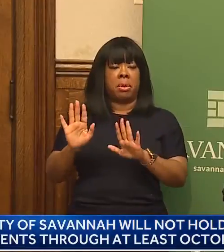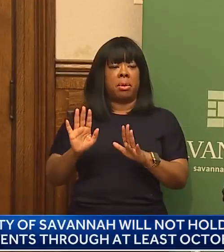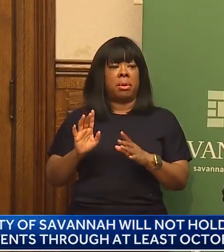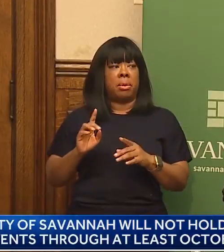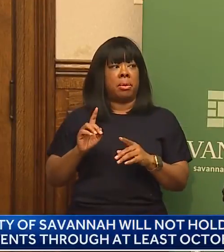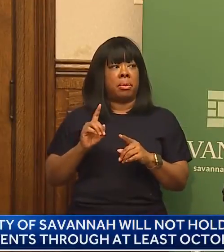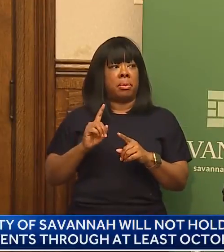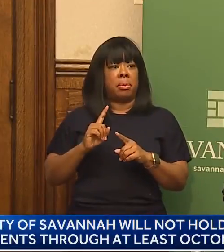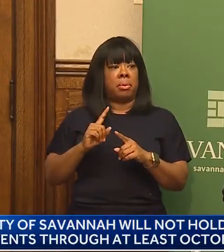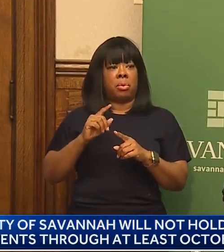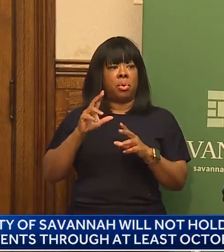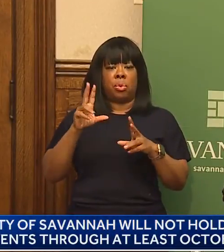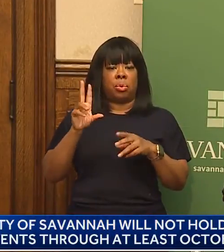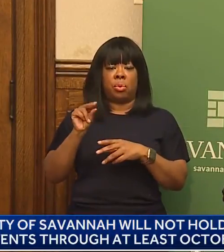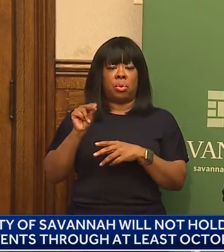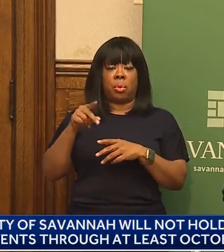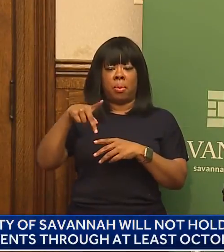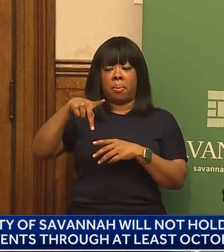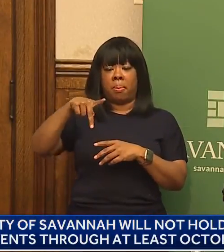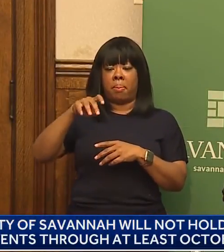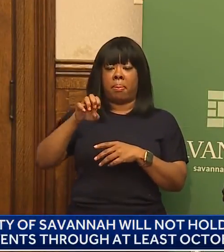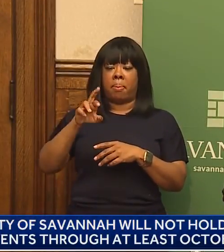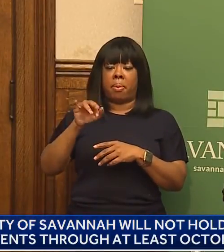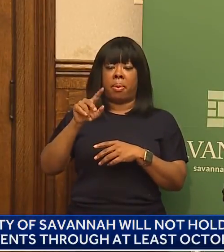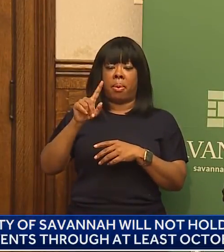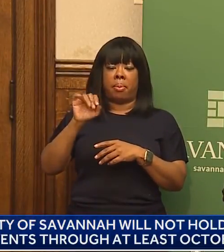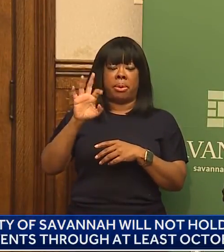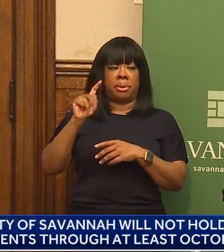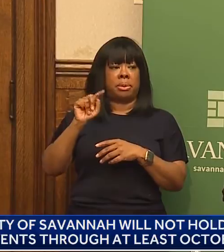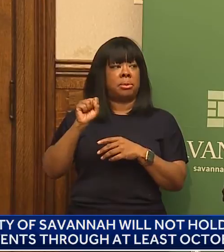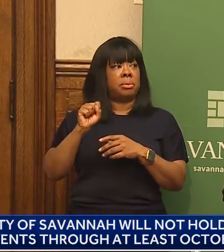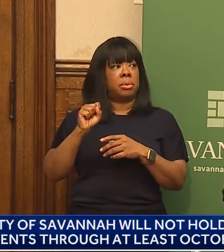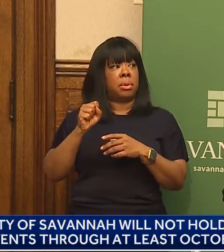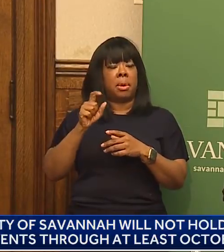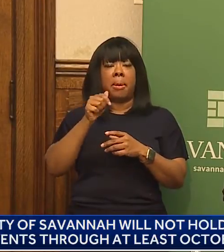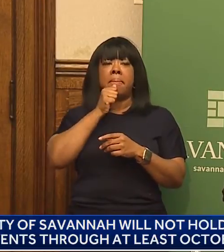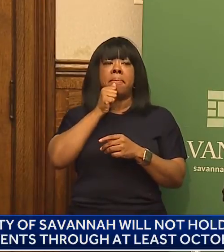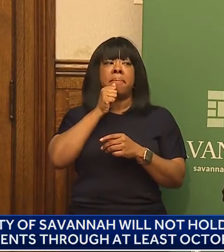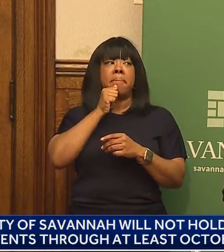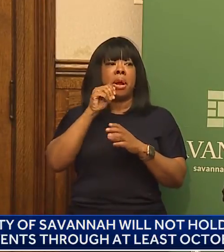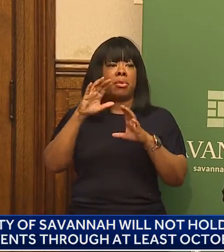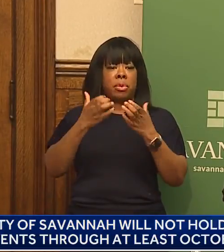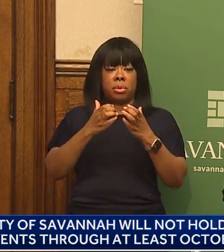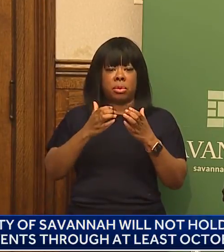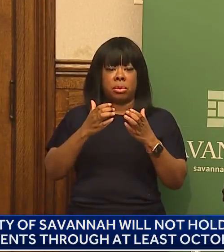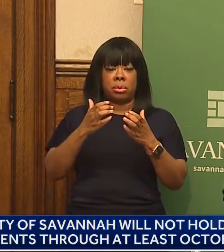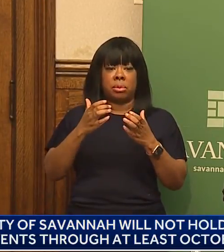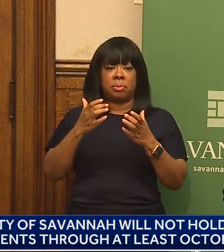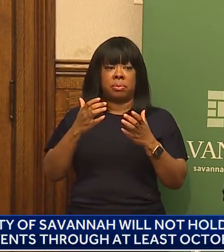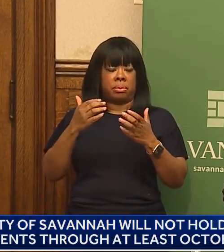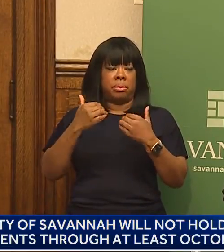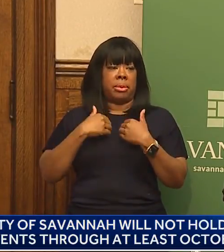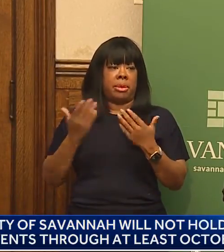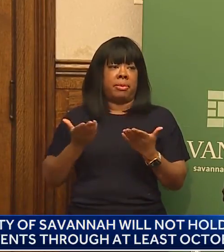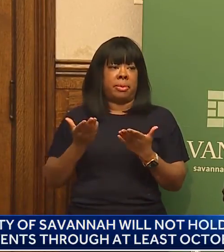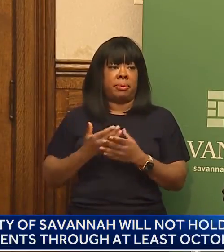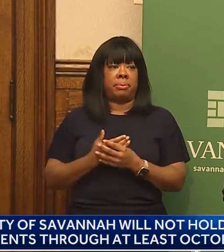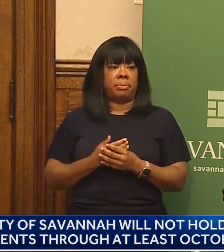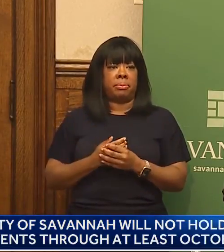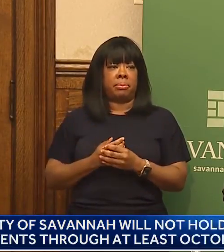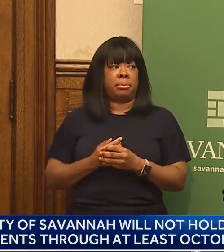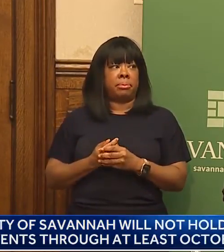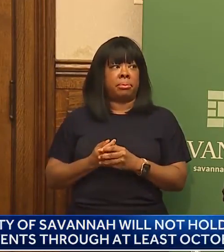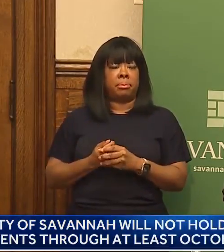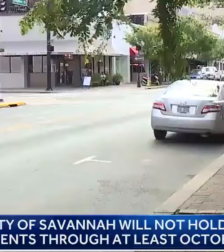We're not issuing permits, we're not issuing, you know, letting private groups have things on city facilities, which is